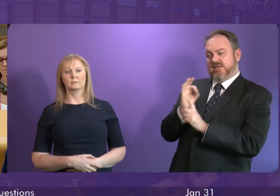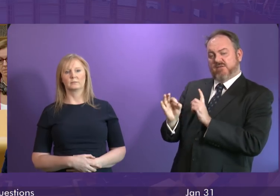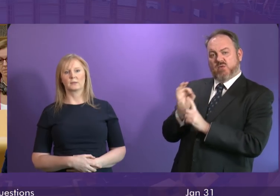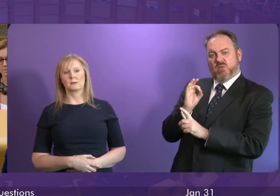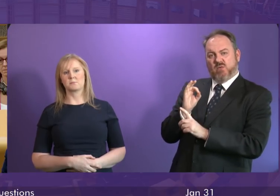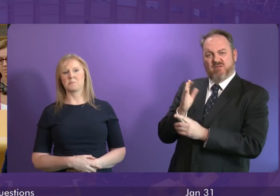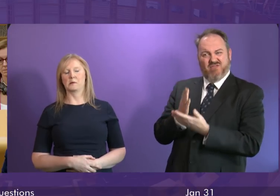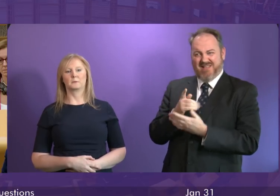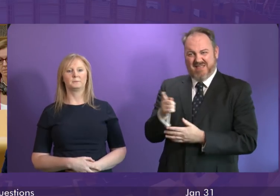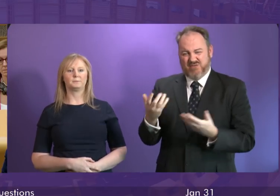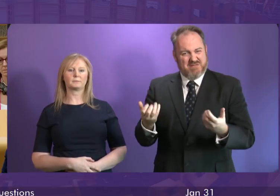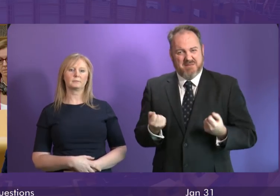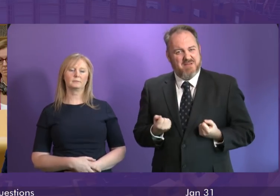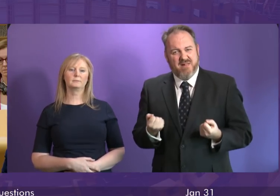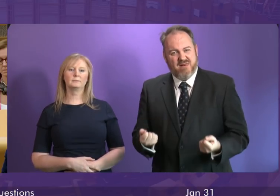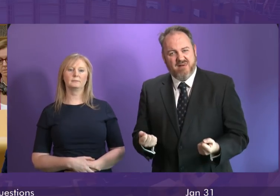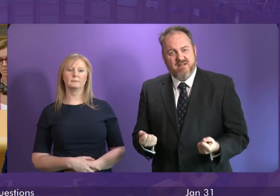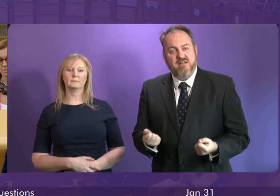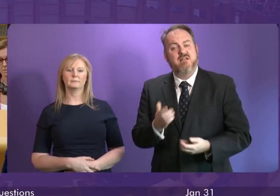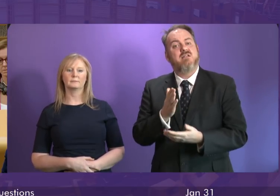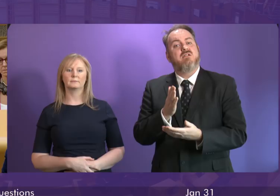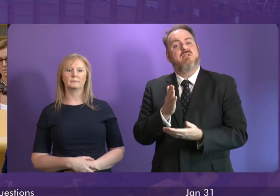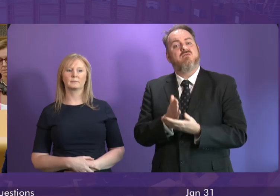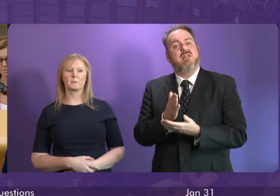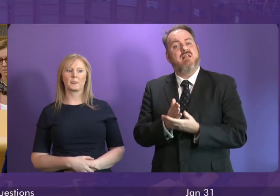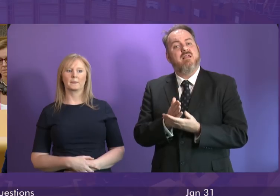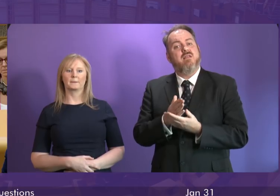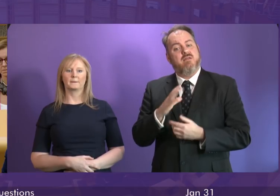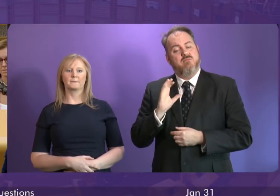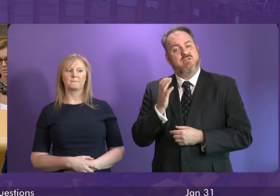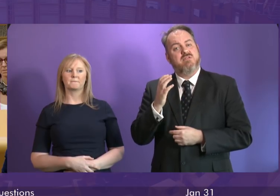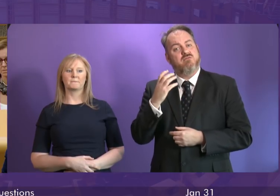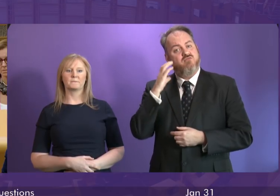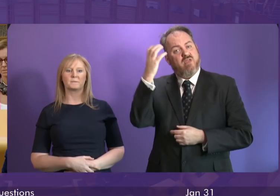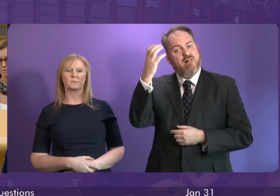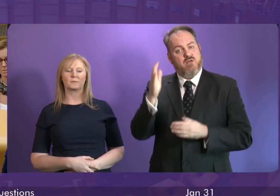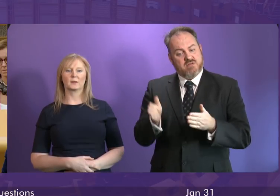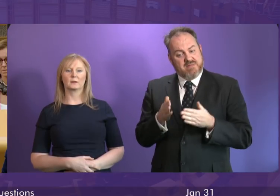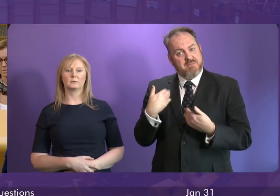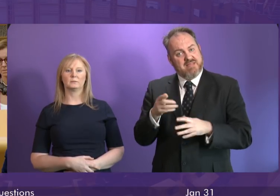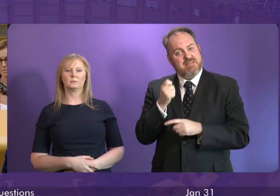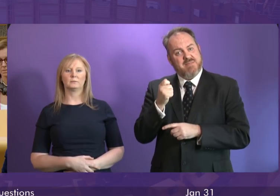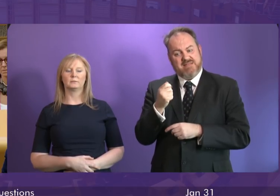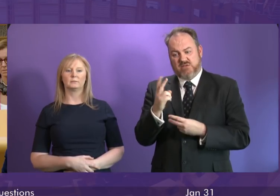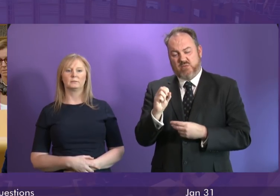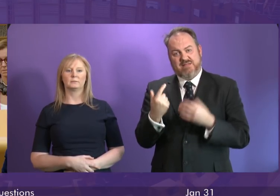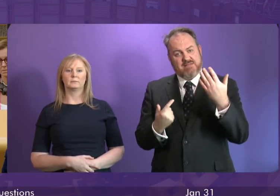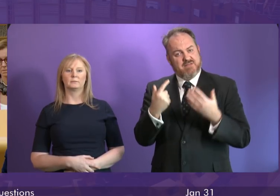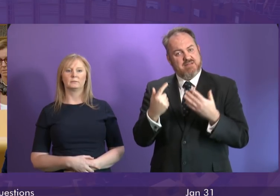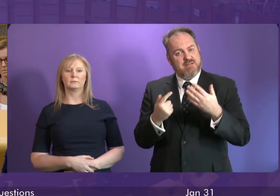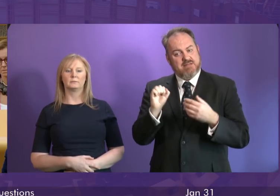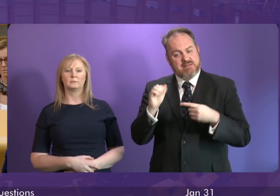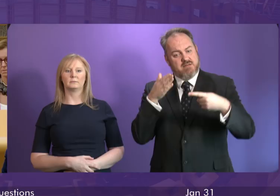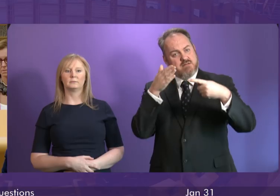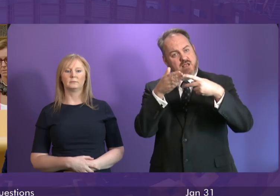would be unacceptable. To be clear, we do know that the Princess Royal Maternity was last inspected in 2017 and met the targets